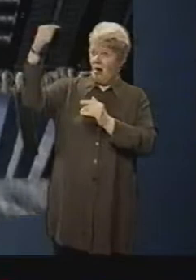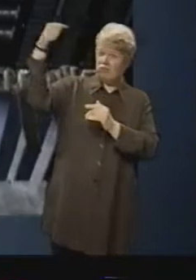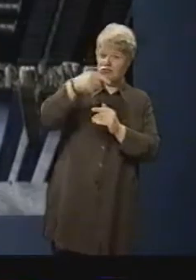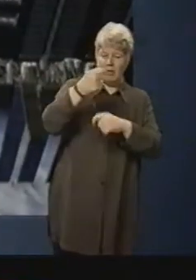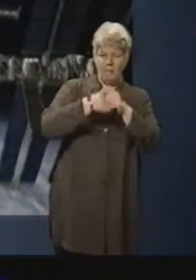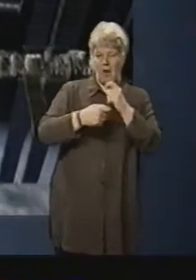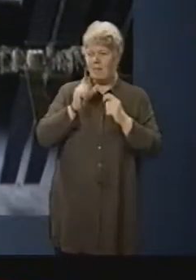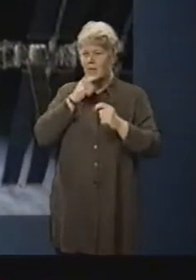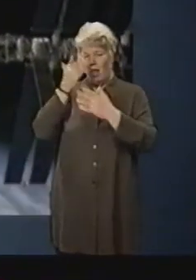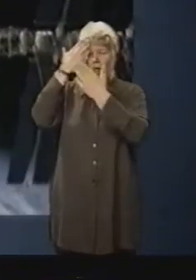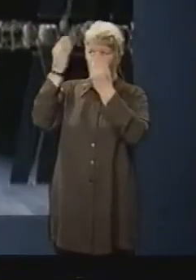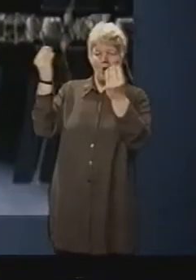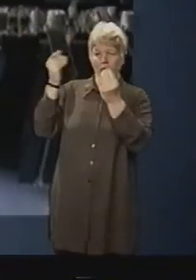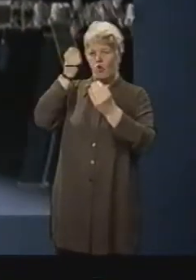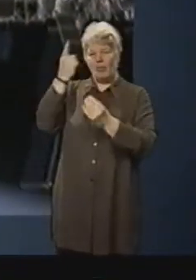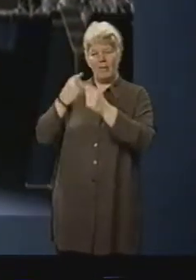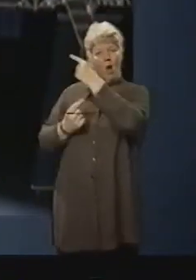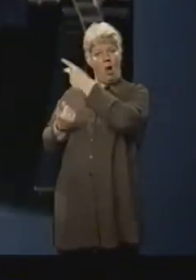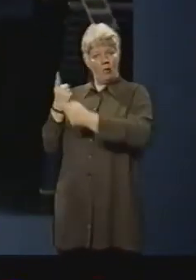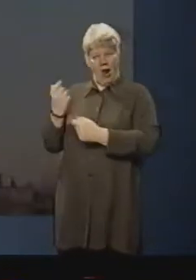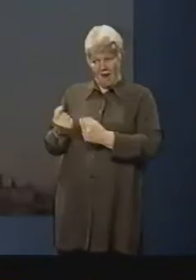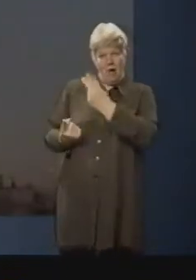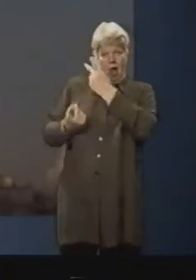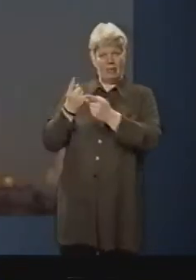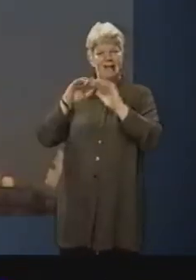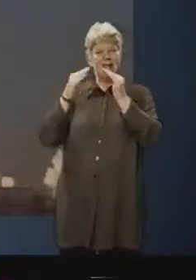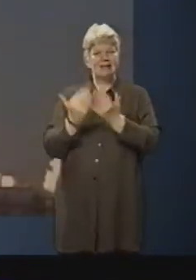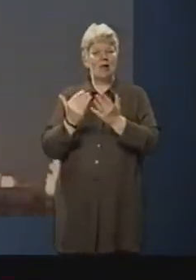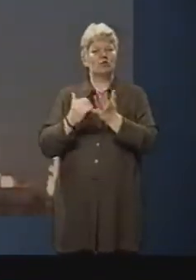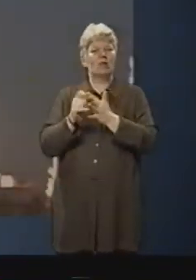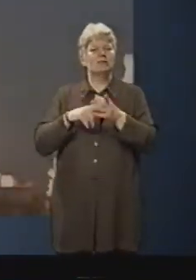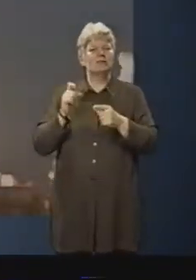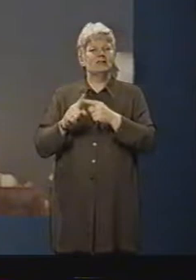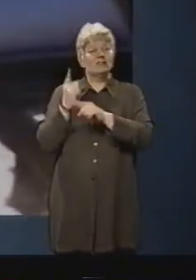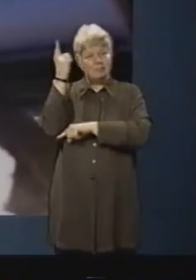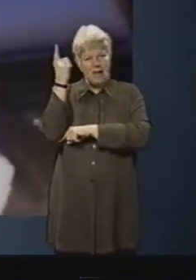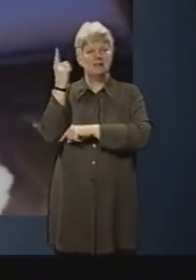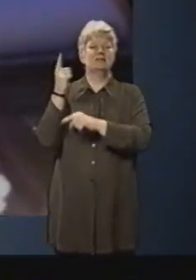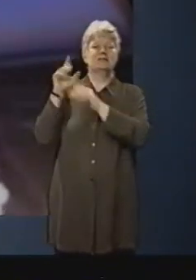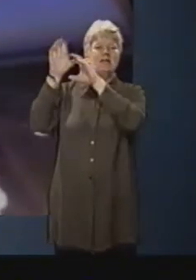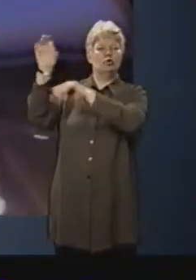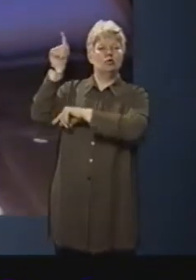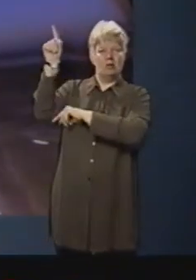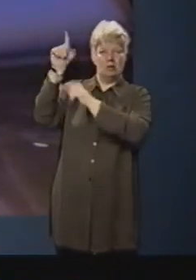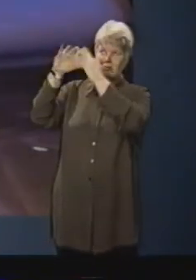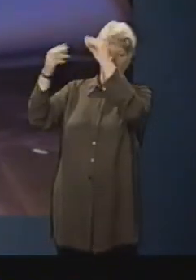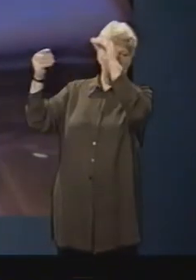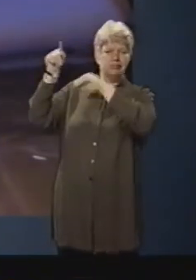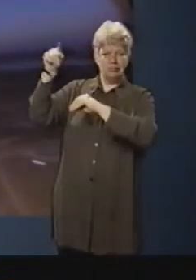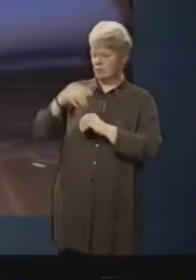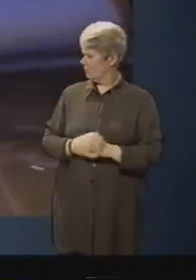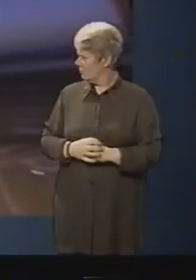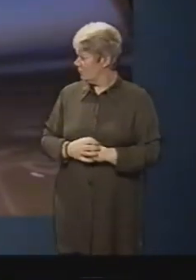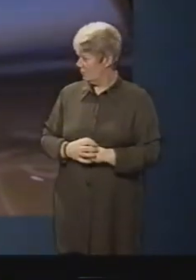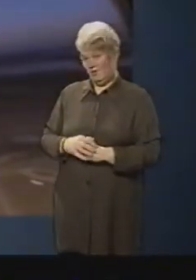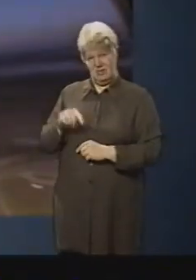construction and occupation of our International Space Station. Liftoff of Discovery and a team of explorers shaping their